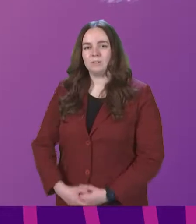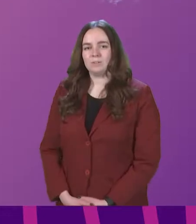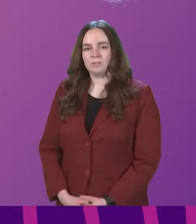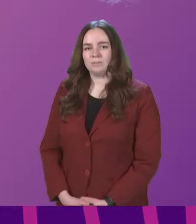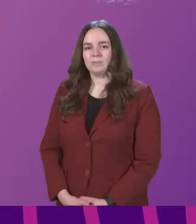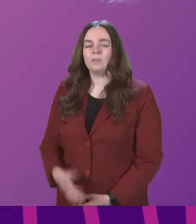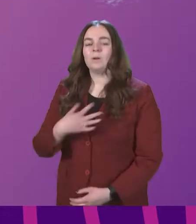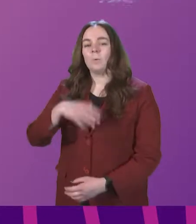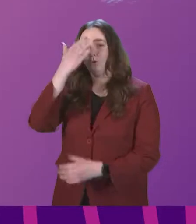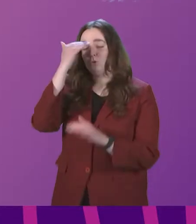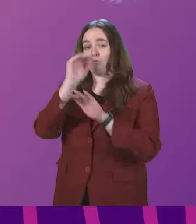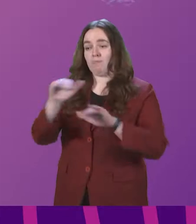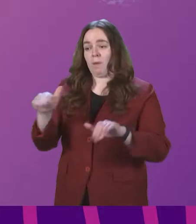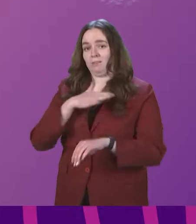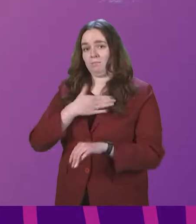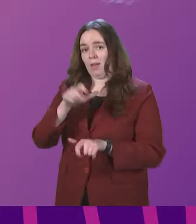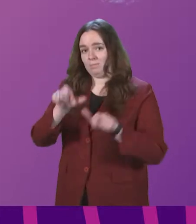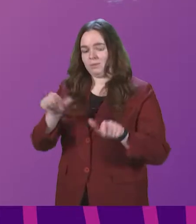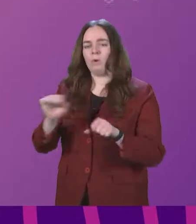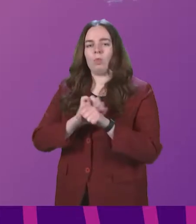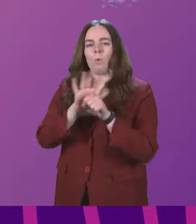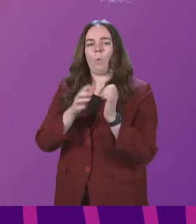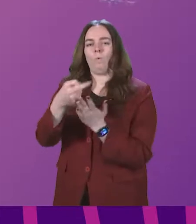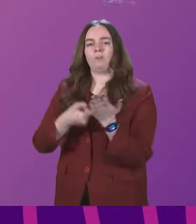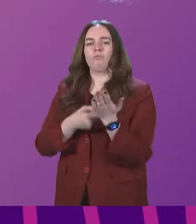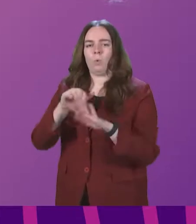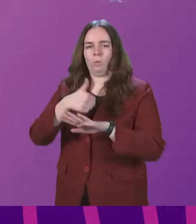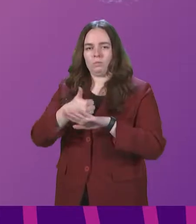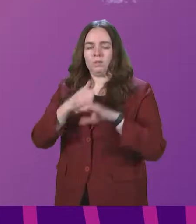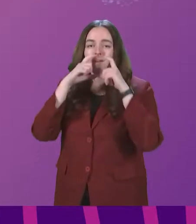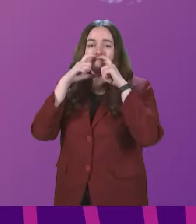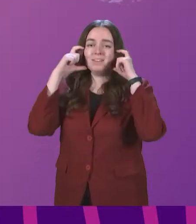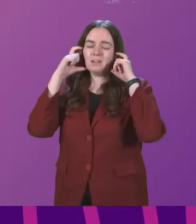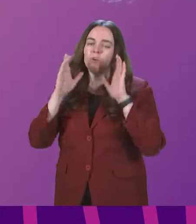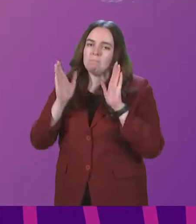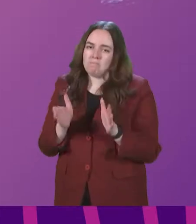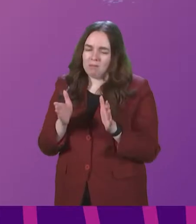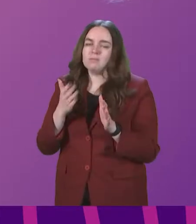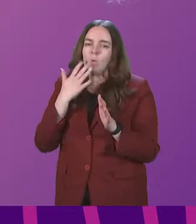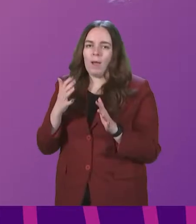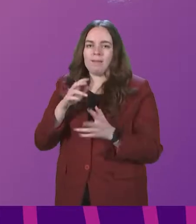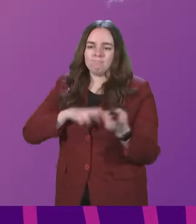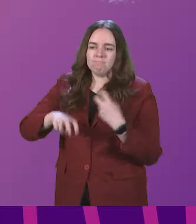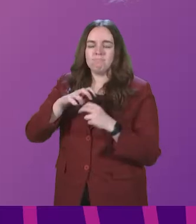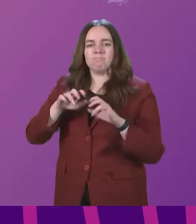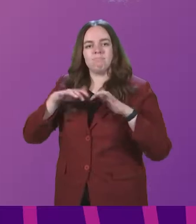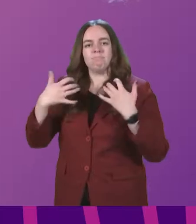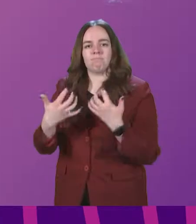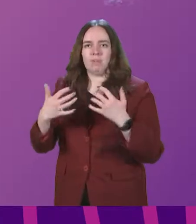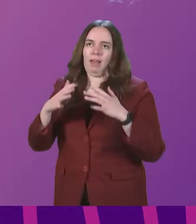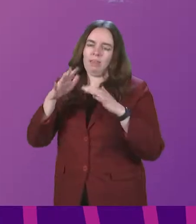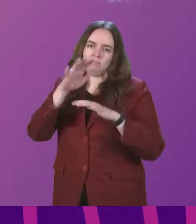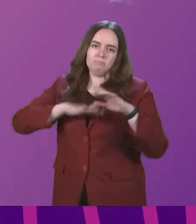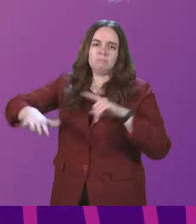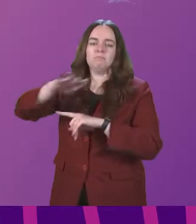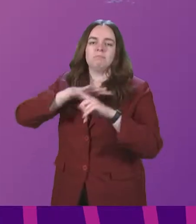Can I remind members of the COVID-related measures that are in place and that face coverings should be worn when moving around the chamber and across the Holyrood